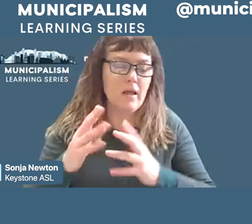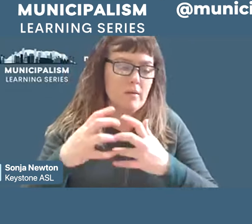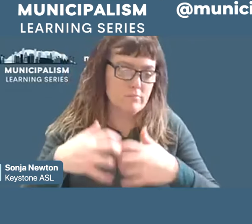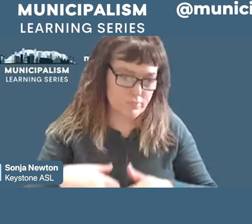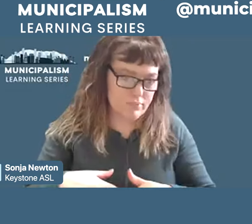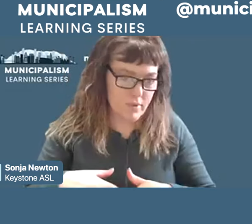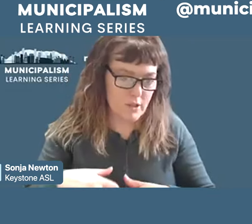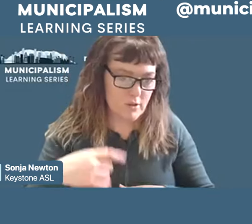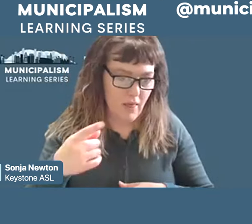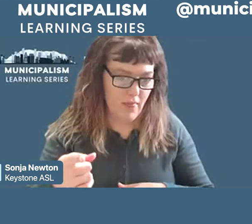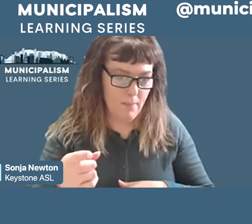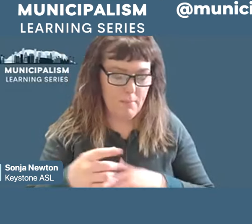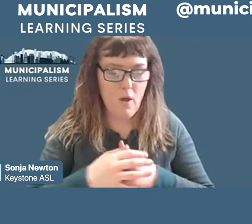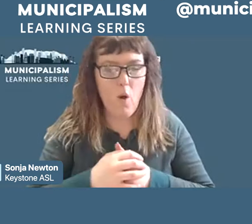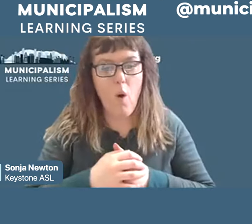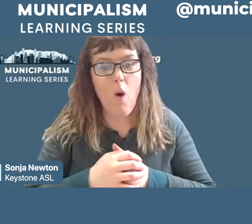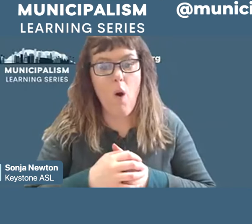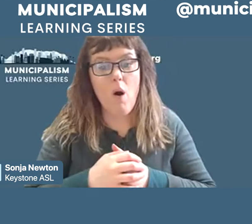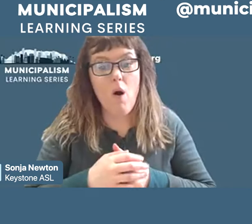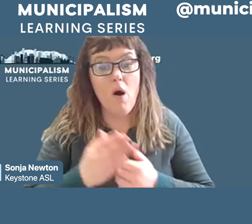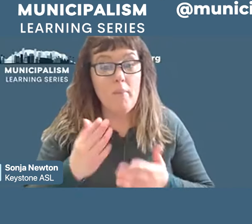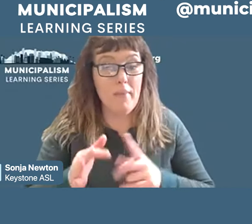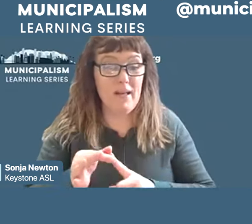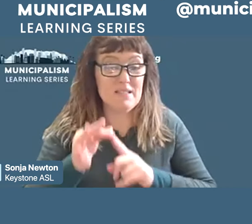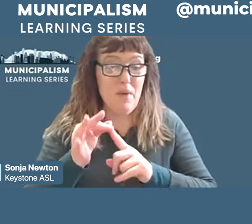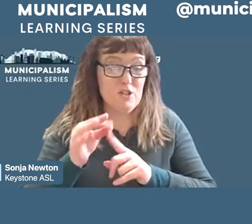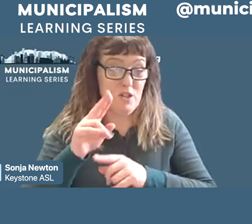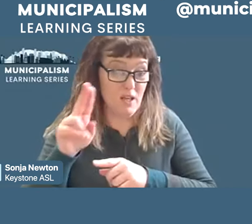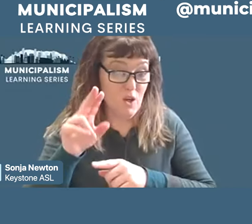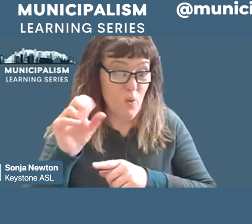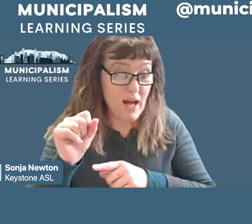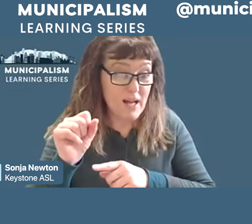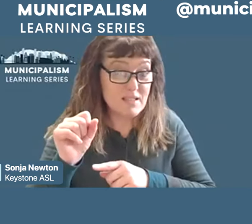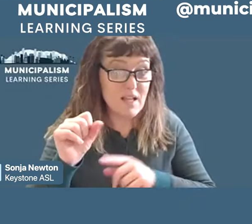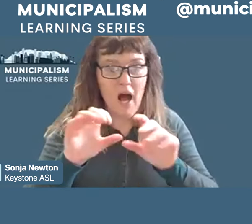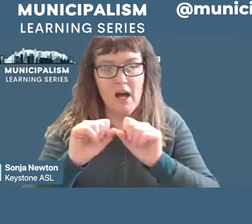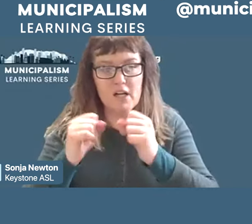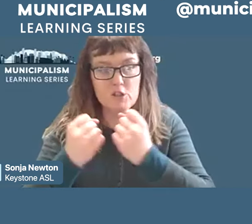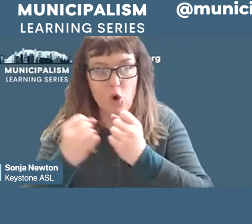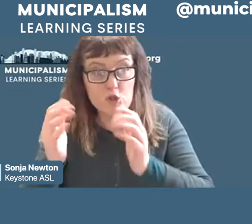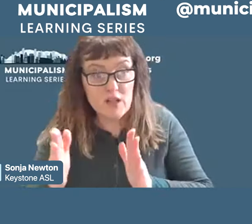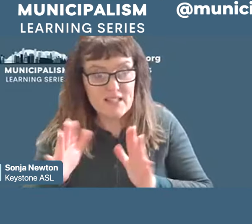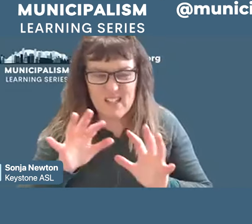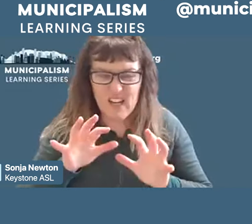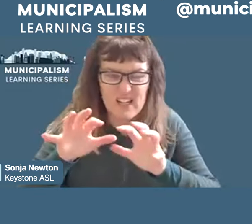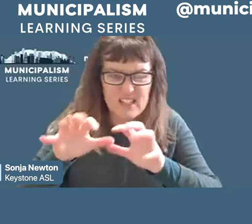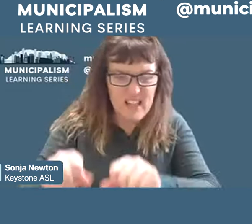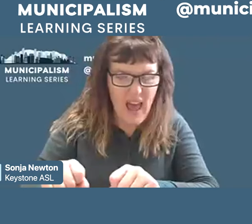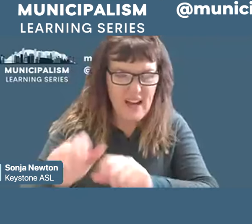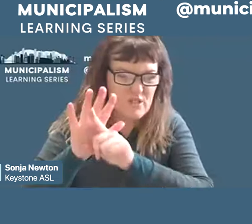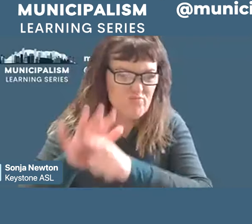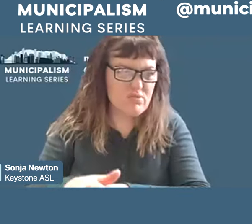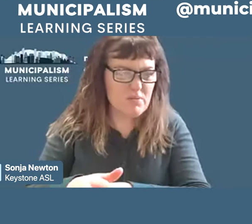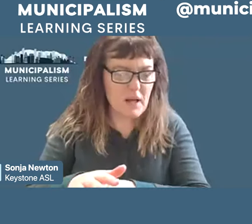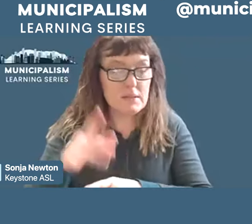Or, especially in the U.S., the socialists were attacked and repressed for their opposition to World War I